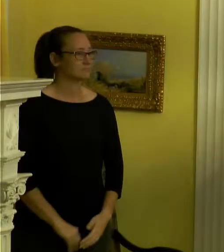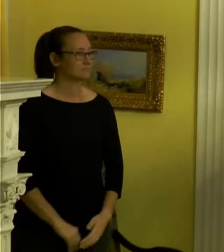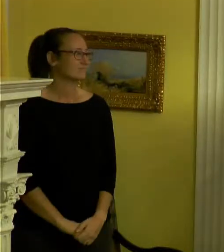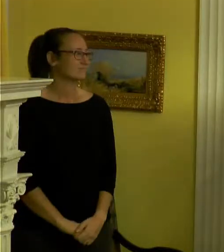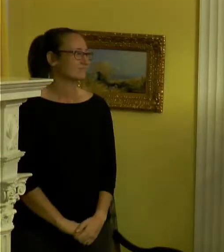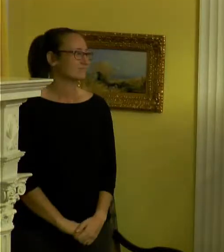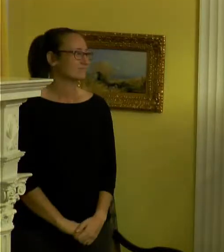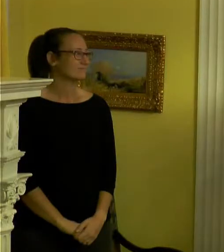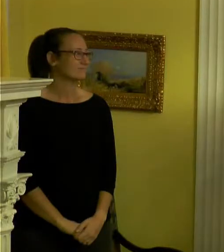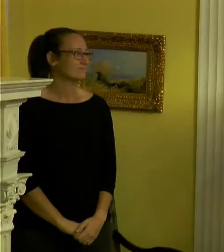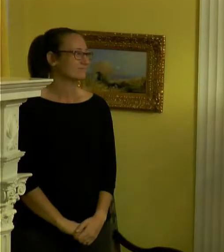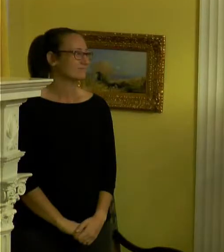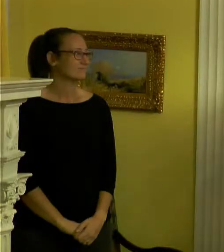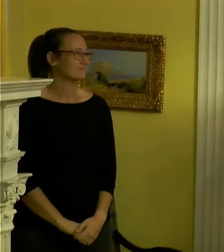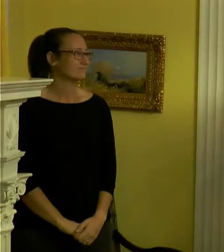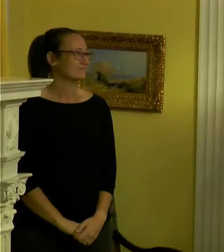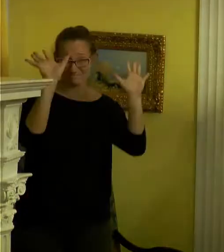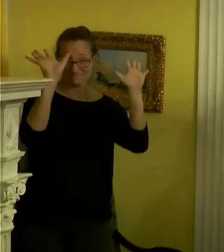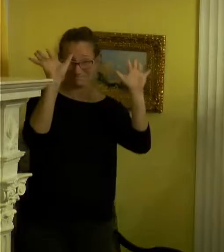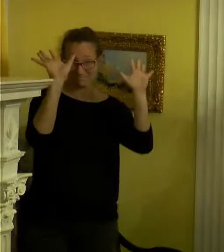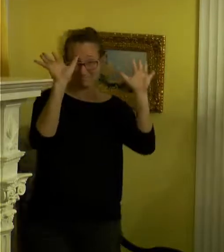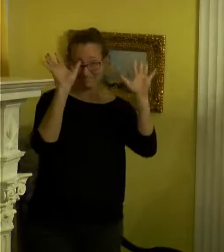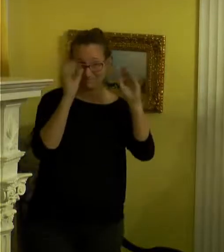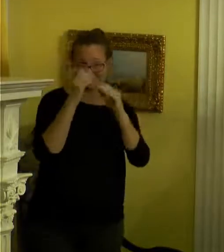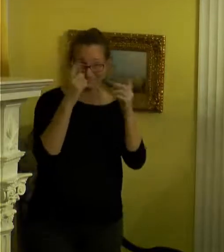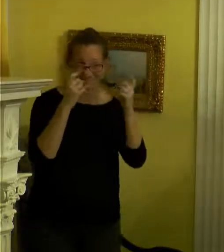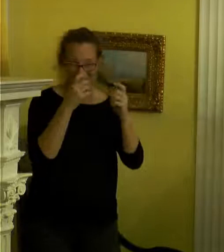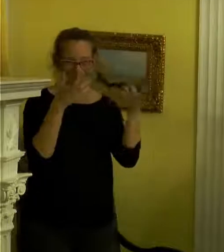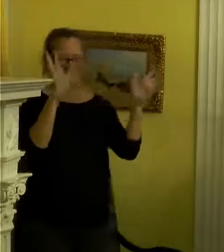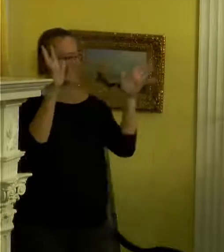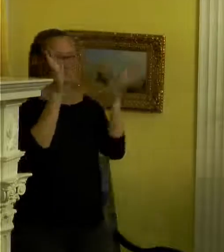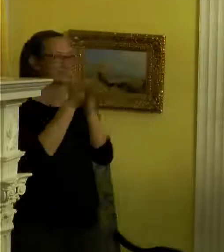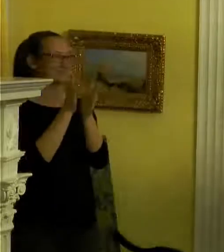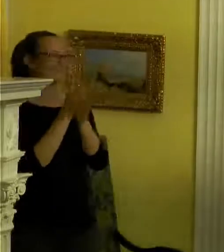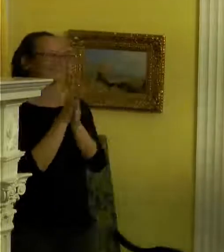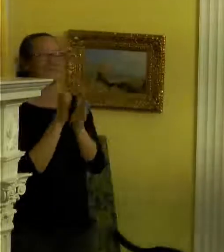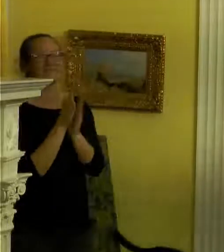All right. Thank you. All right. That's it. Thank you. Thank you.